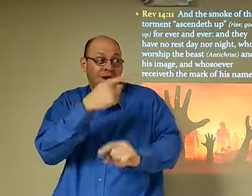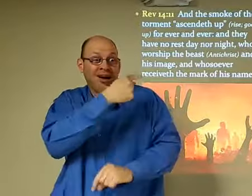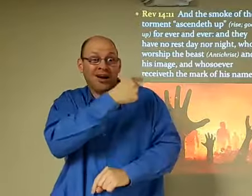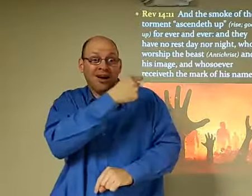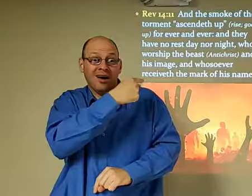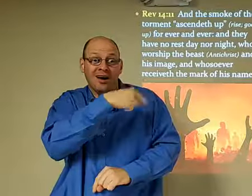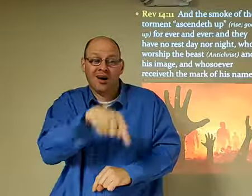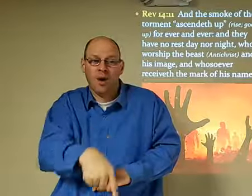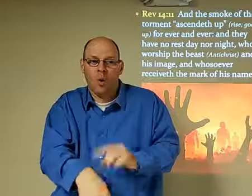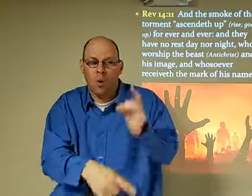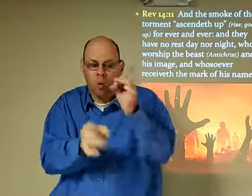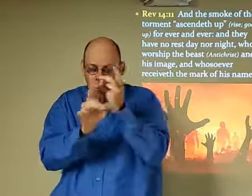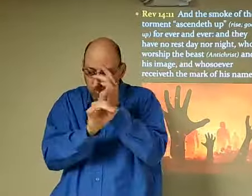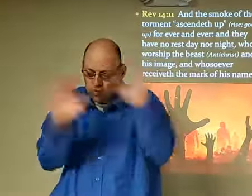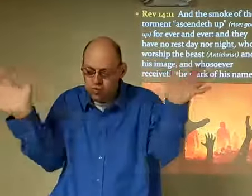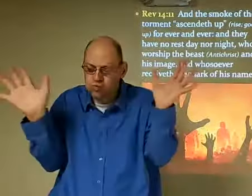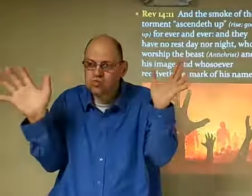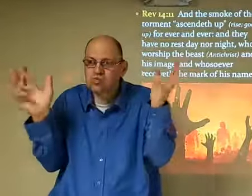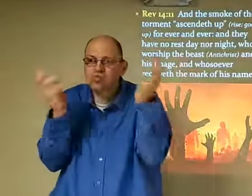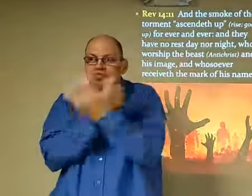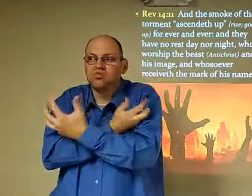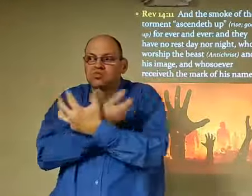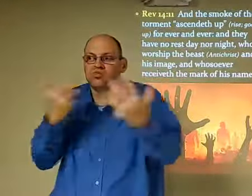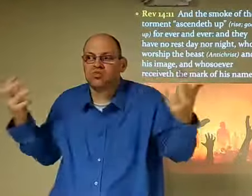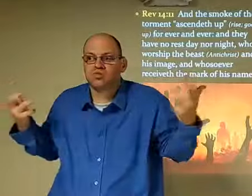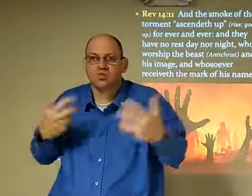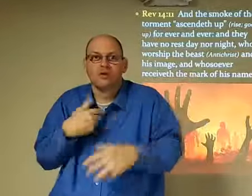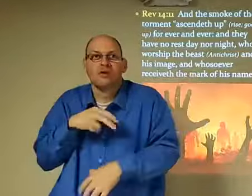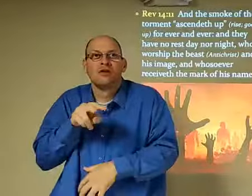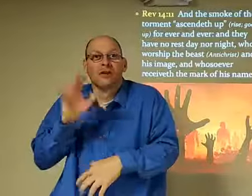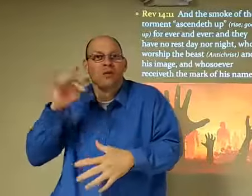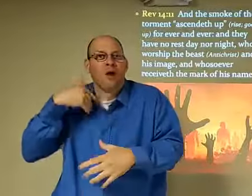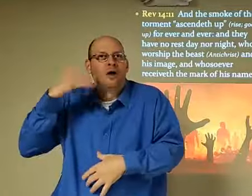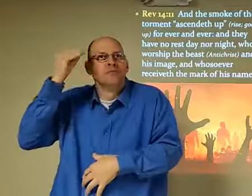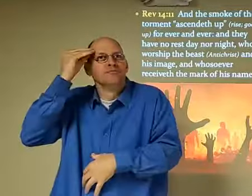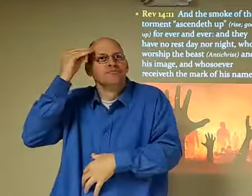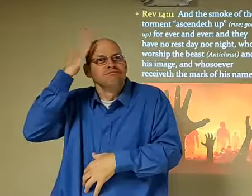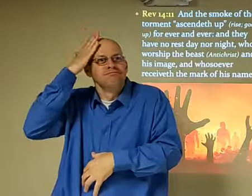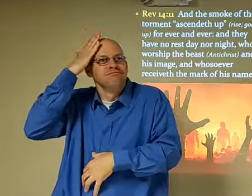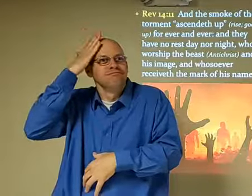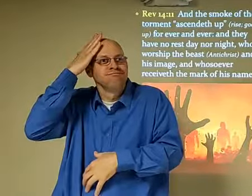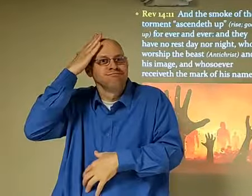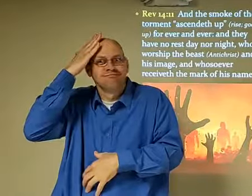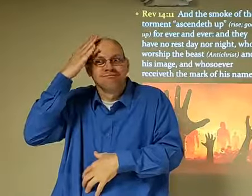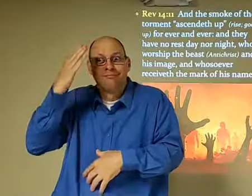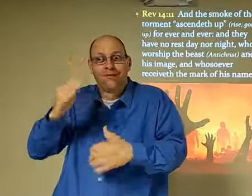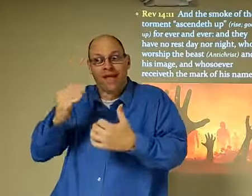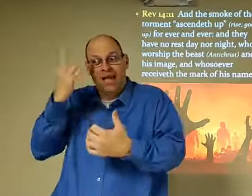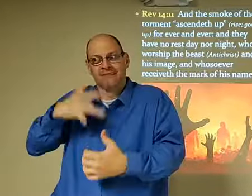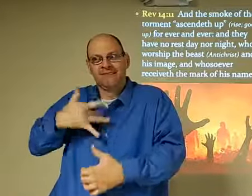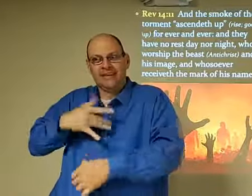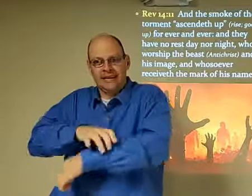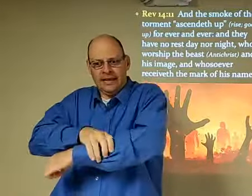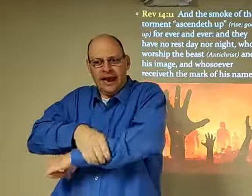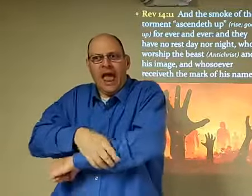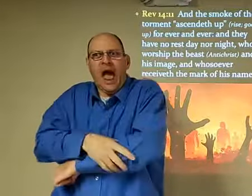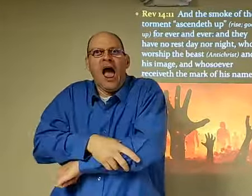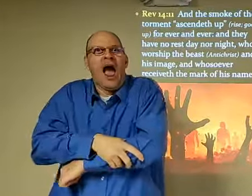compared to what the scripture is revealing to us of what eternity will be like under the wrath of God.